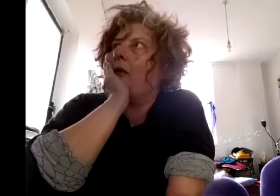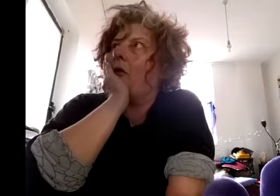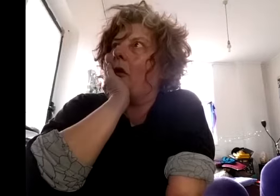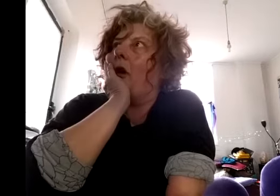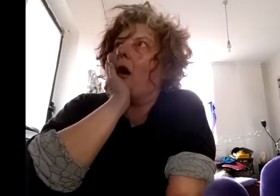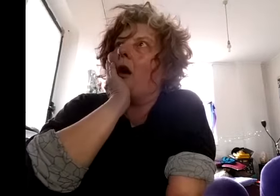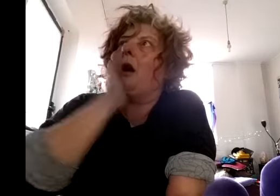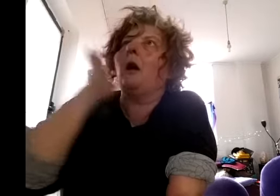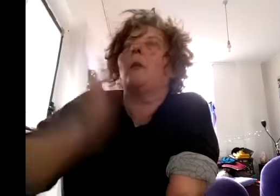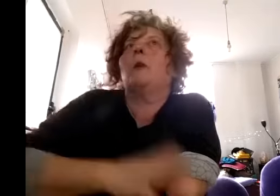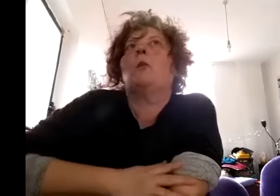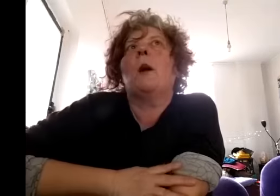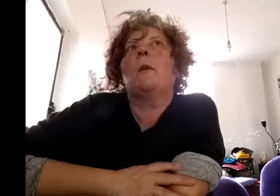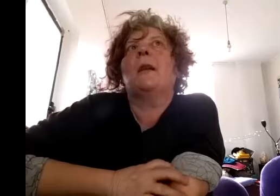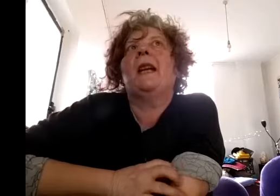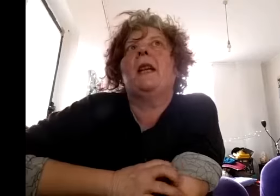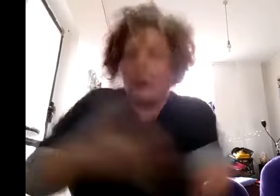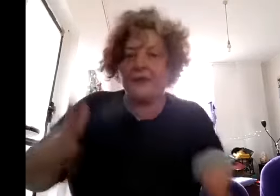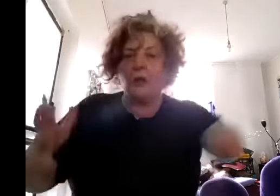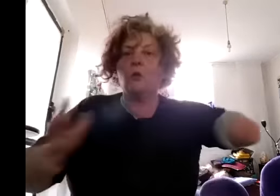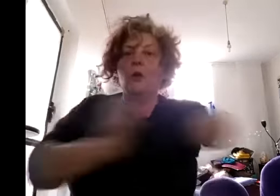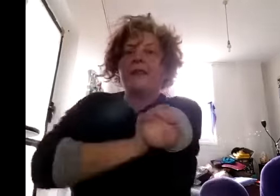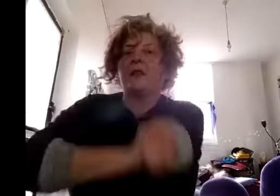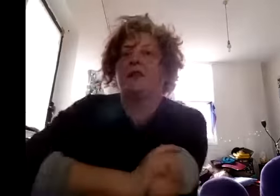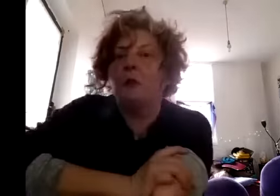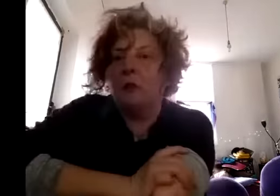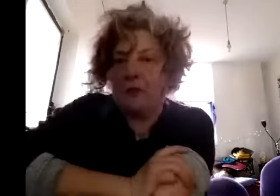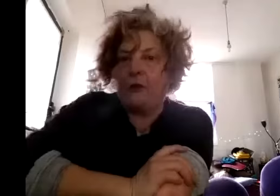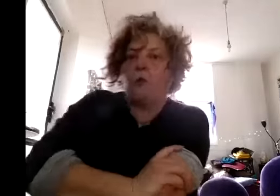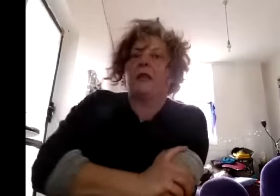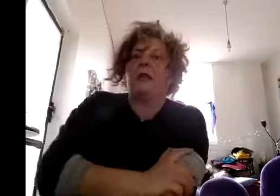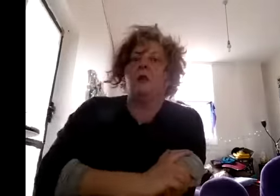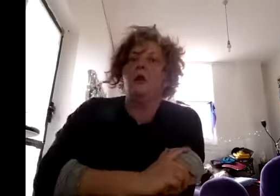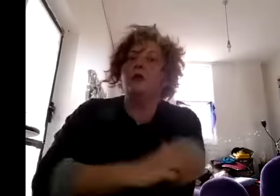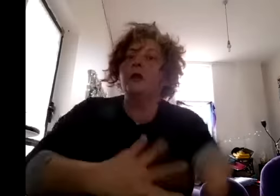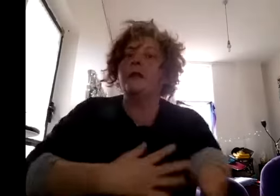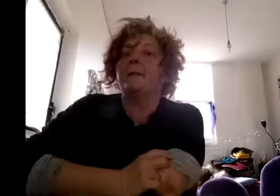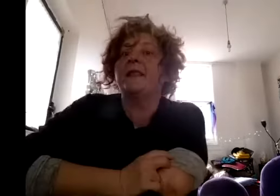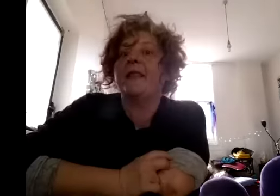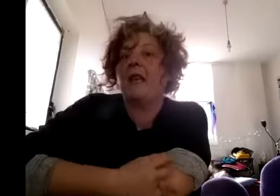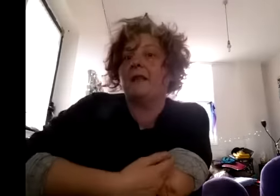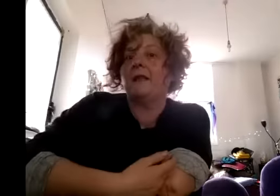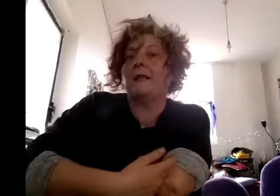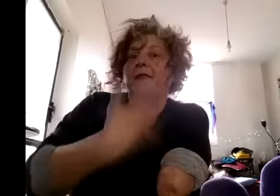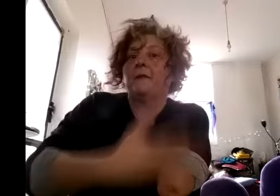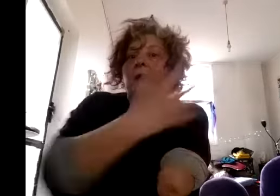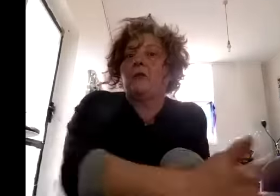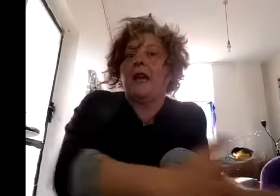I probably so what I decided to do was to work in journalism instead and radio